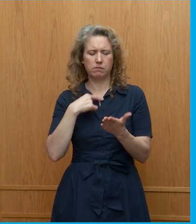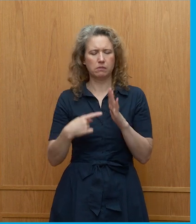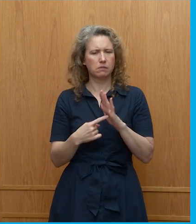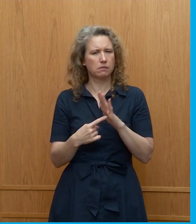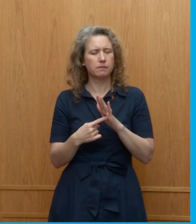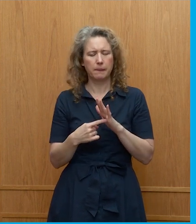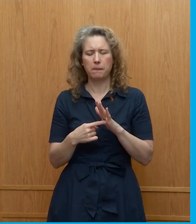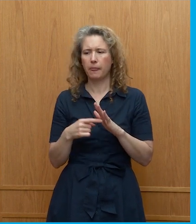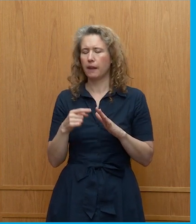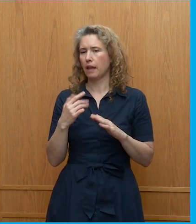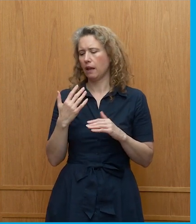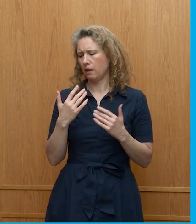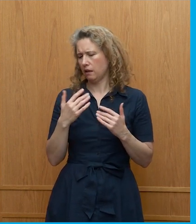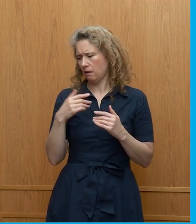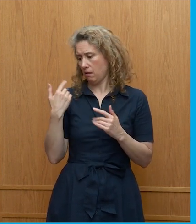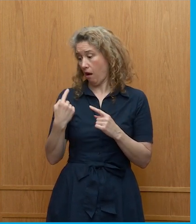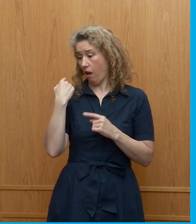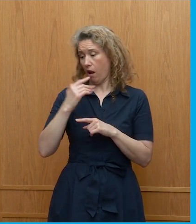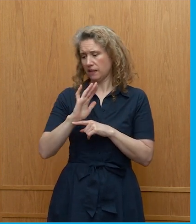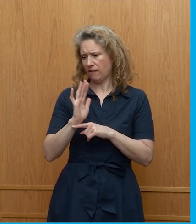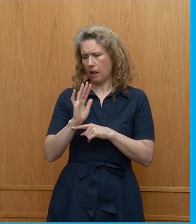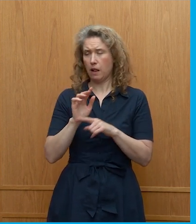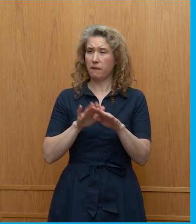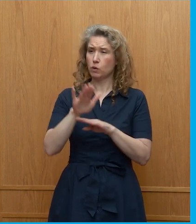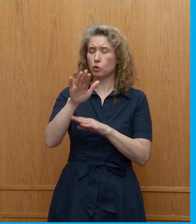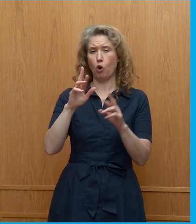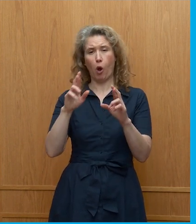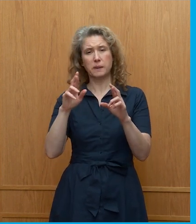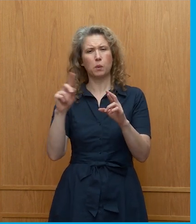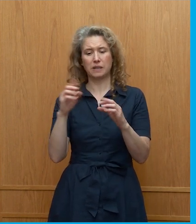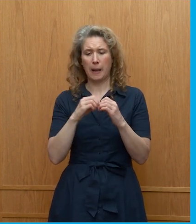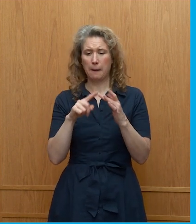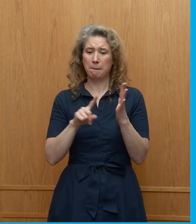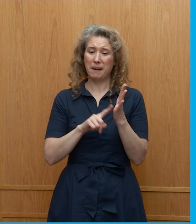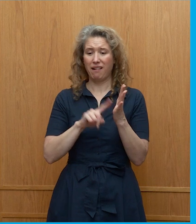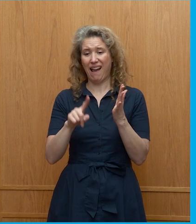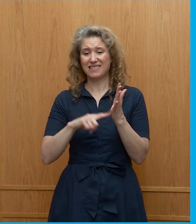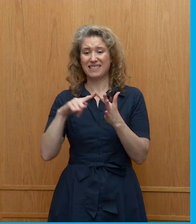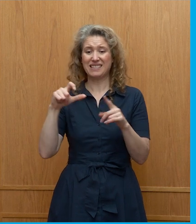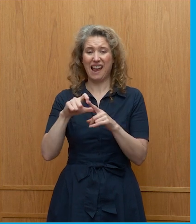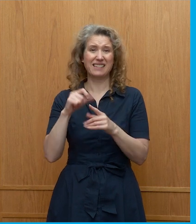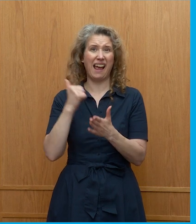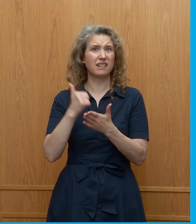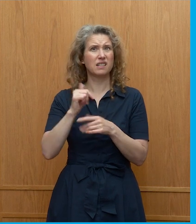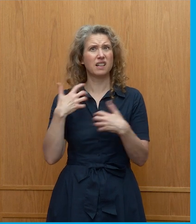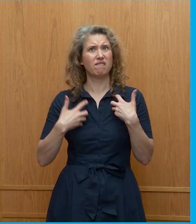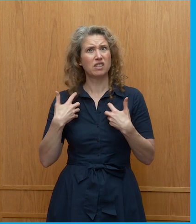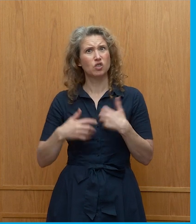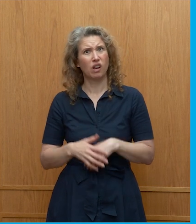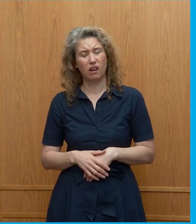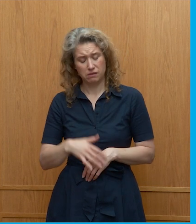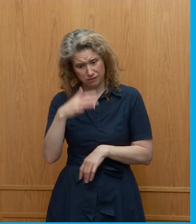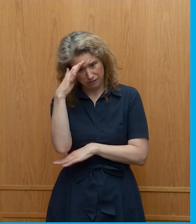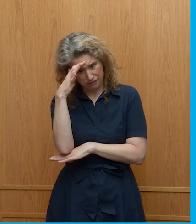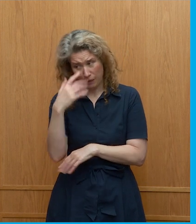the the last film about an optimistic future that I can remember was Bill and Ted's excellent adventure and that was quite a long time ago